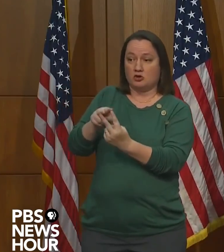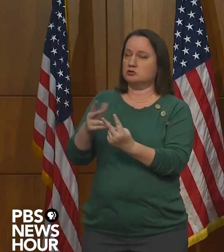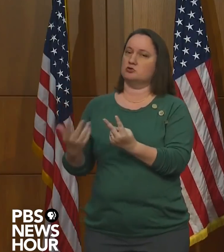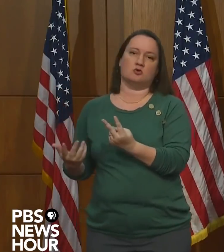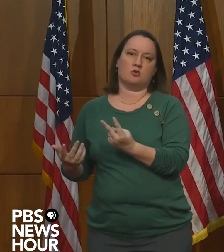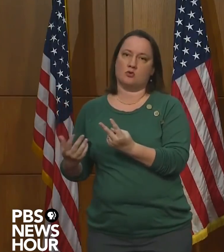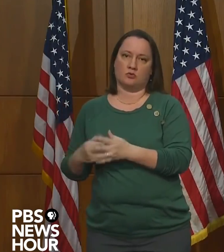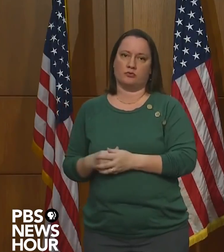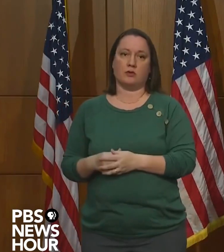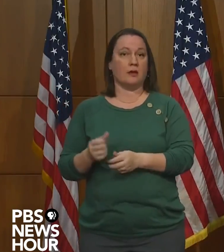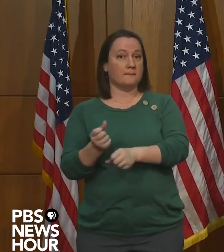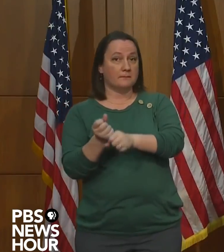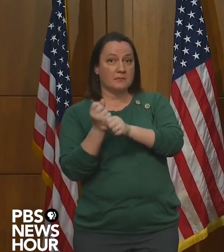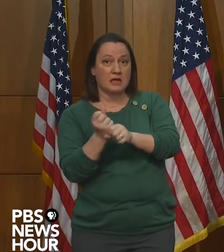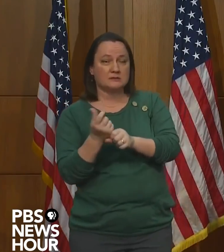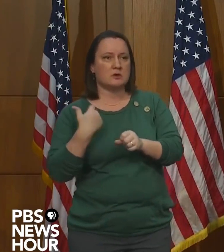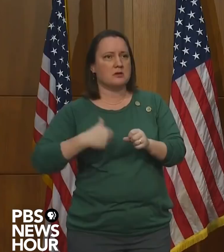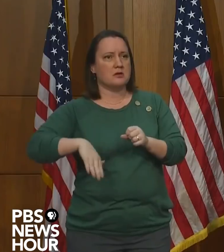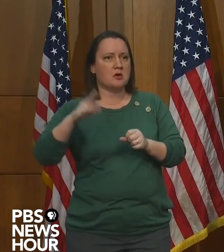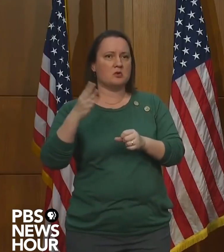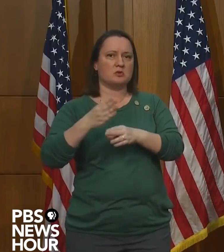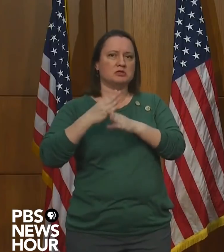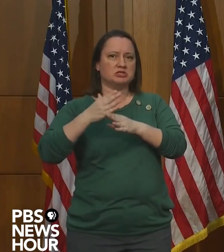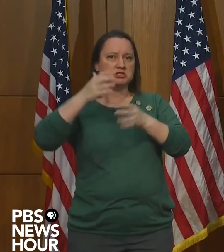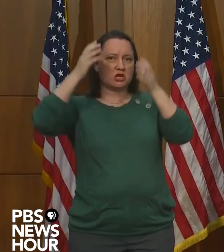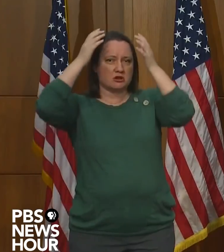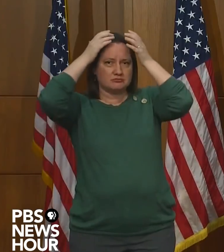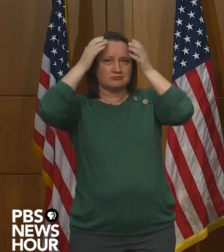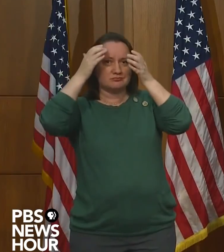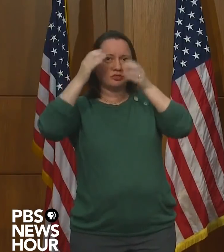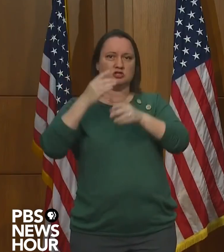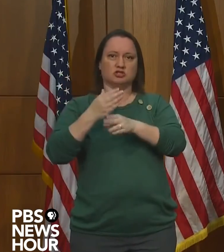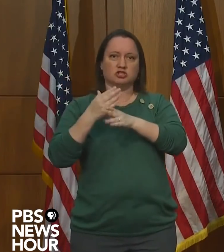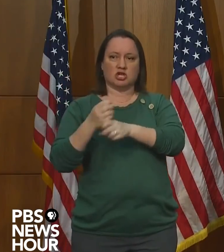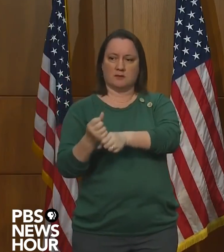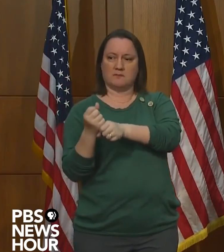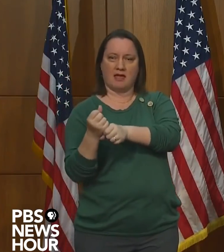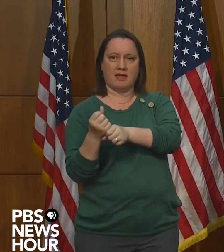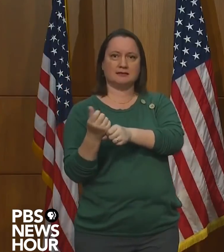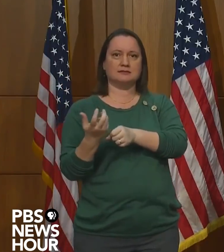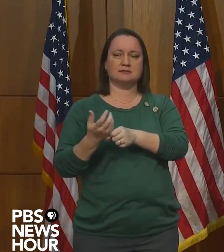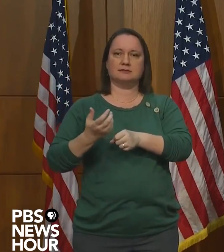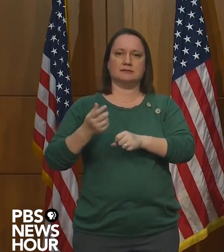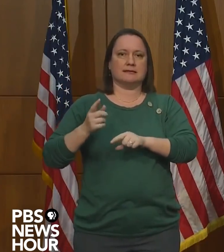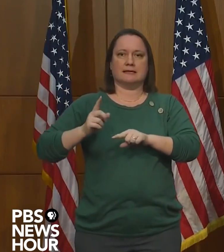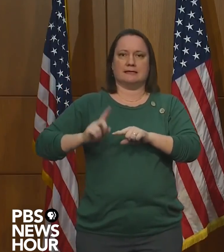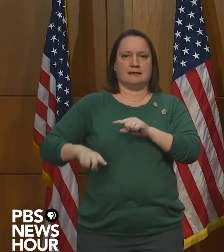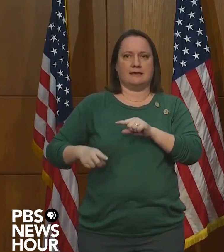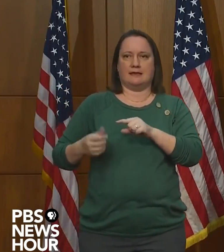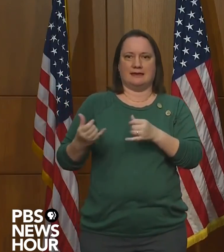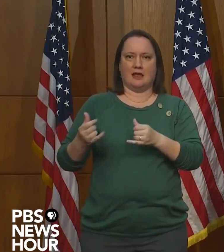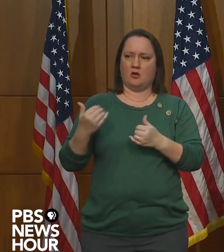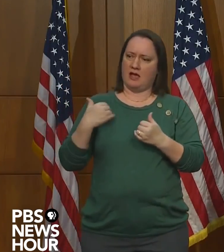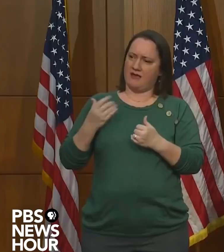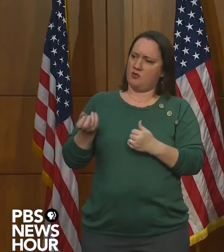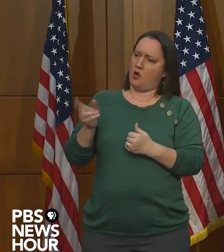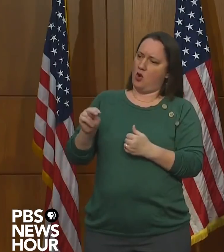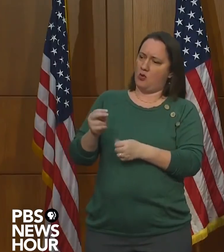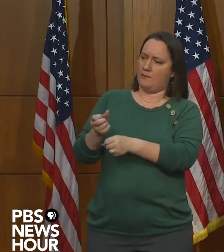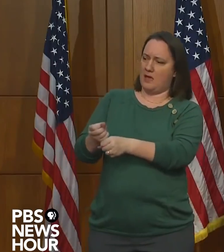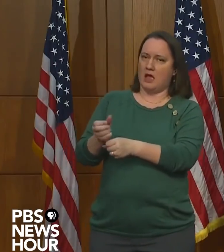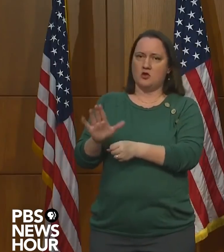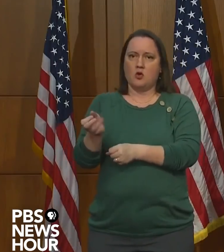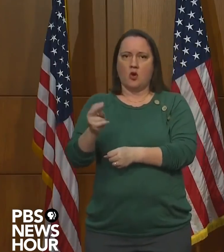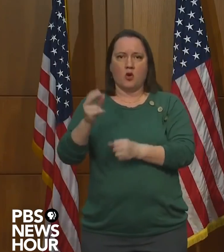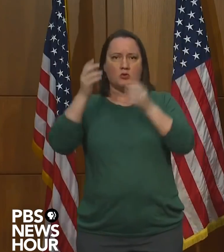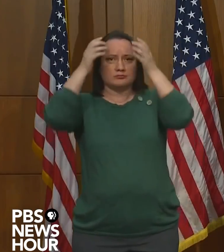Baseball. When I was growing up, we all shared a helmet and we all shared baseball bats. That's not a common protocol now. You have your own bat. You have your own